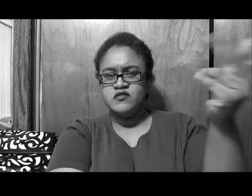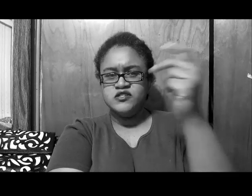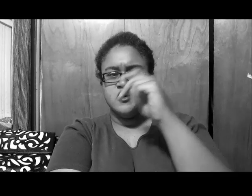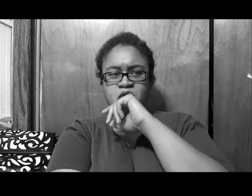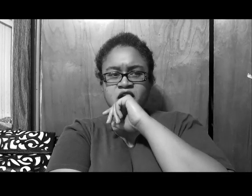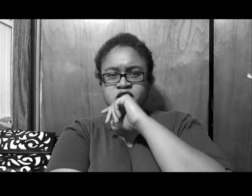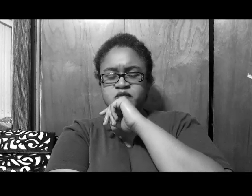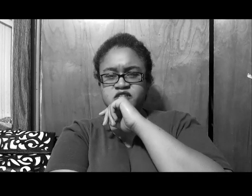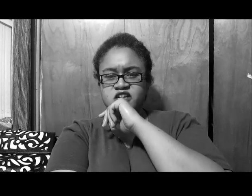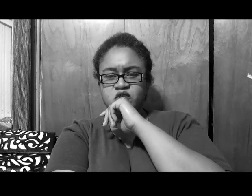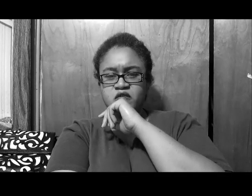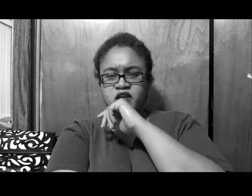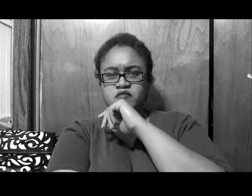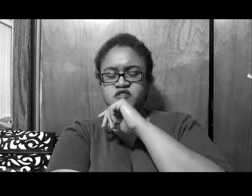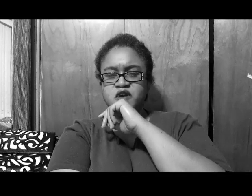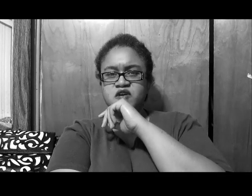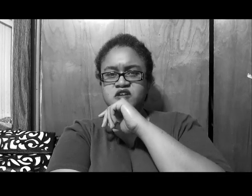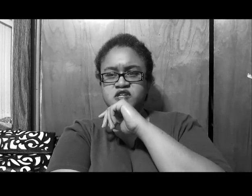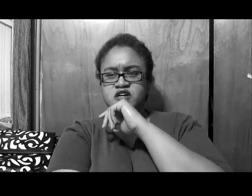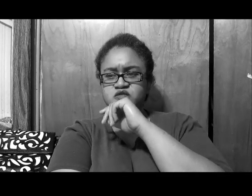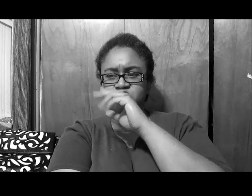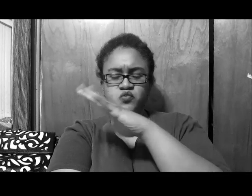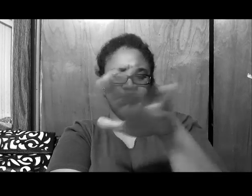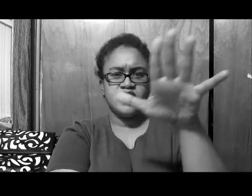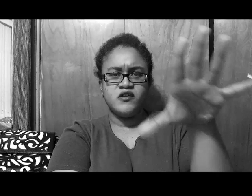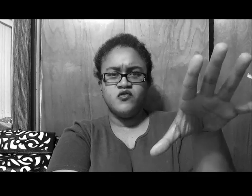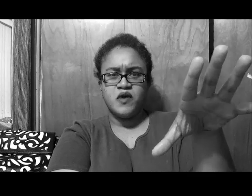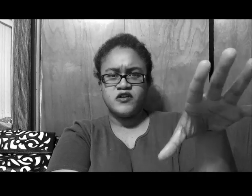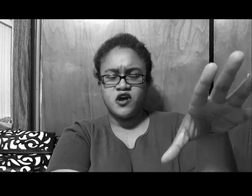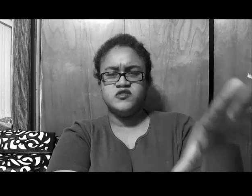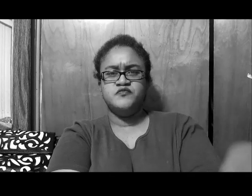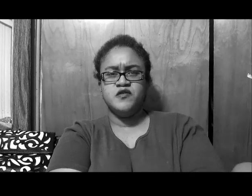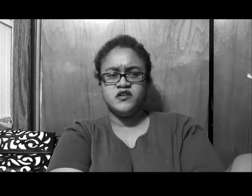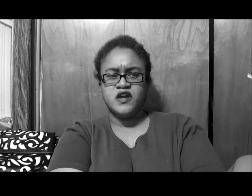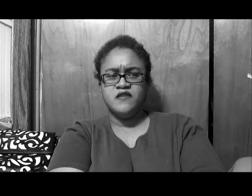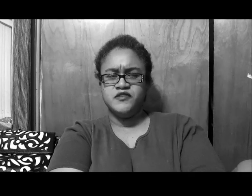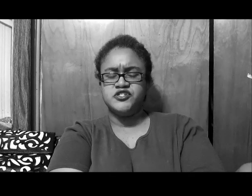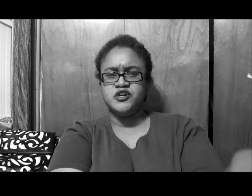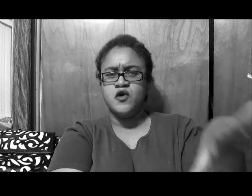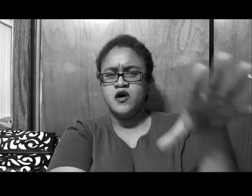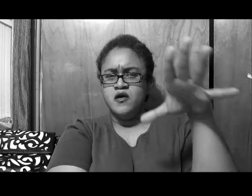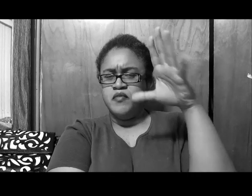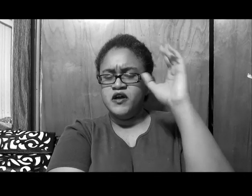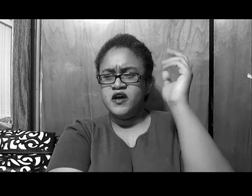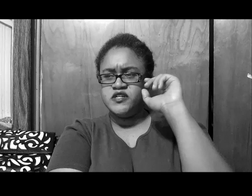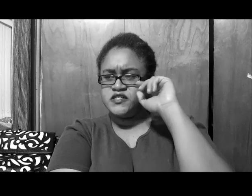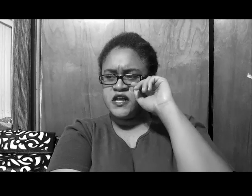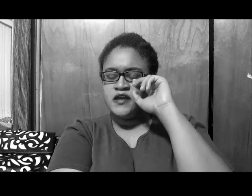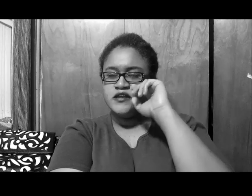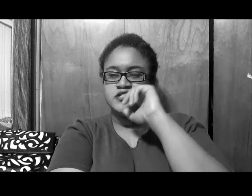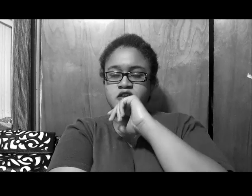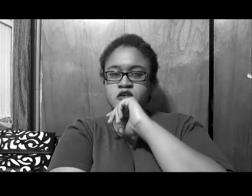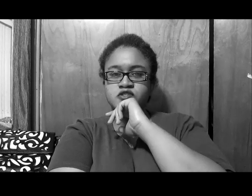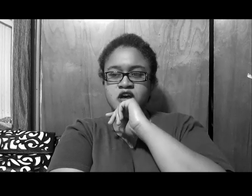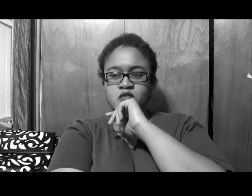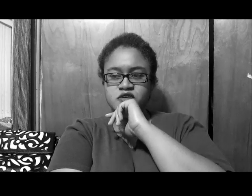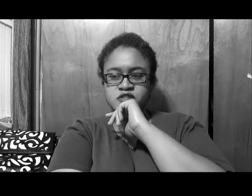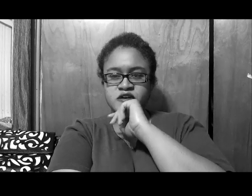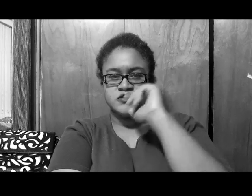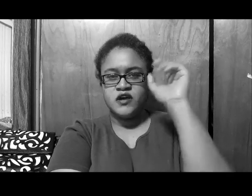was nobody there, besides probably cameras, and maybe customers, whether they knew about y'all, was spilling or not, for the show, but I'm just saying this, your son wasn't there, so I